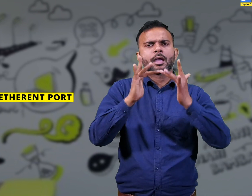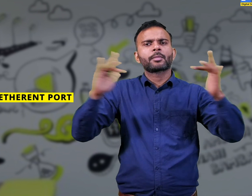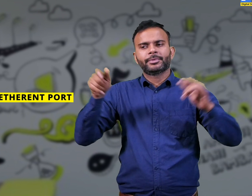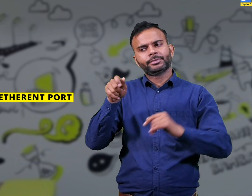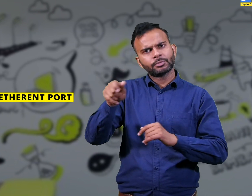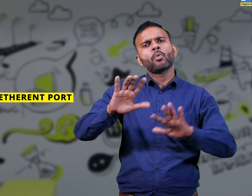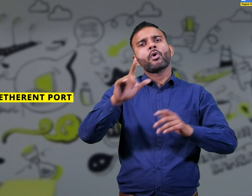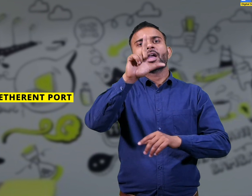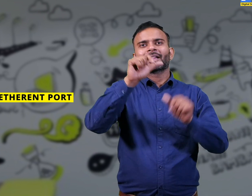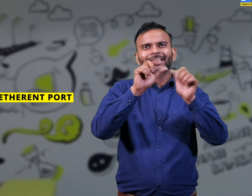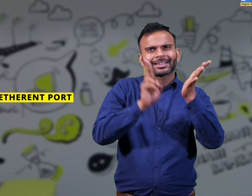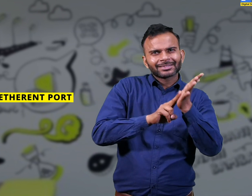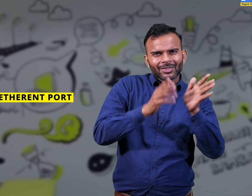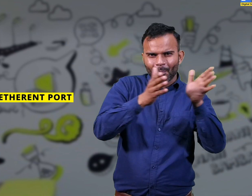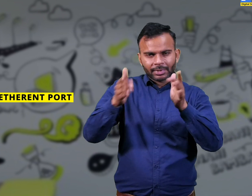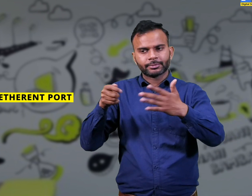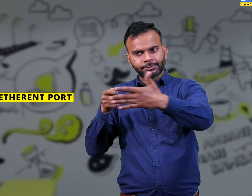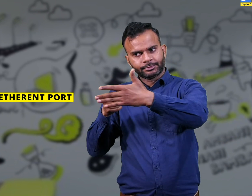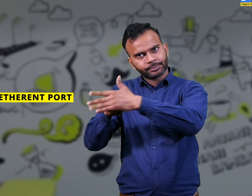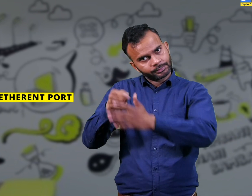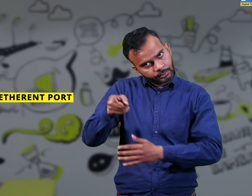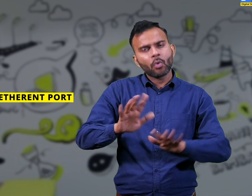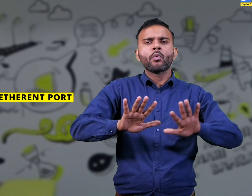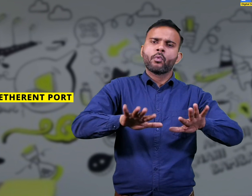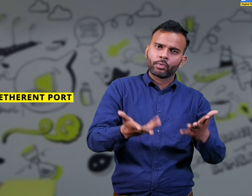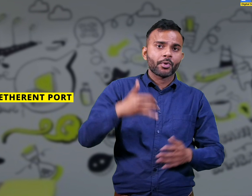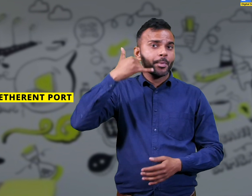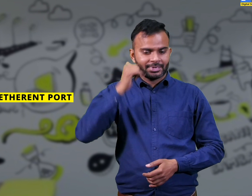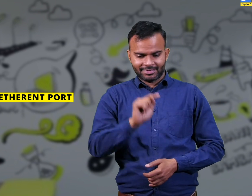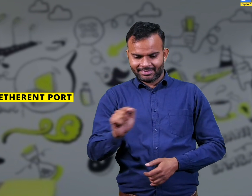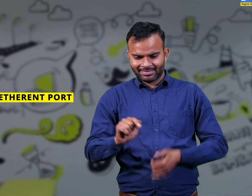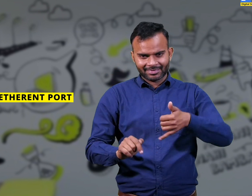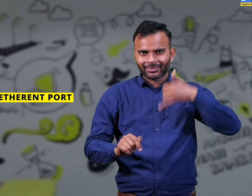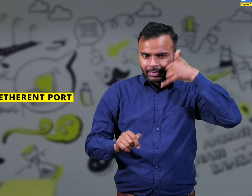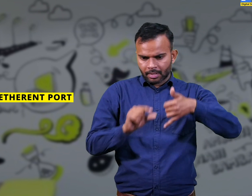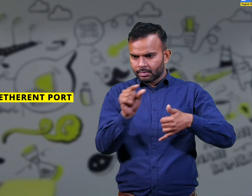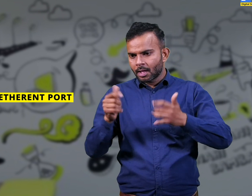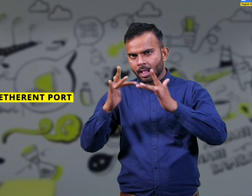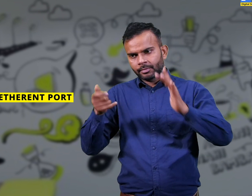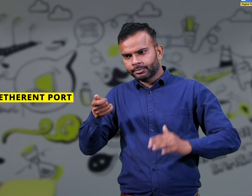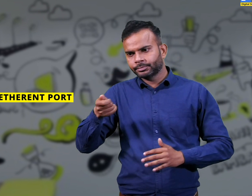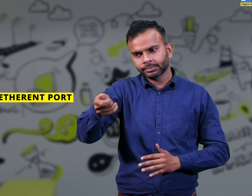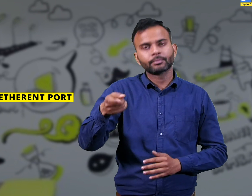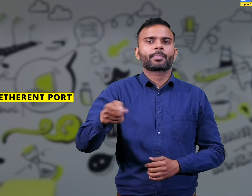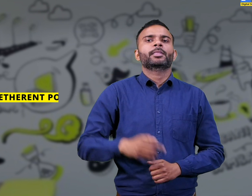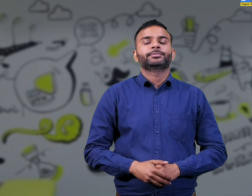Also known as LAN port. This port is used for internet connection and can also connect to a